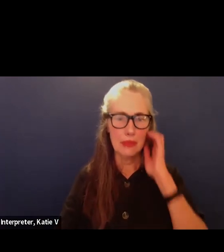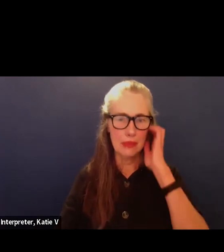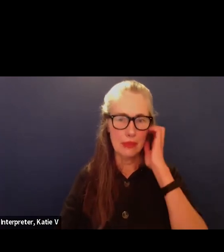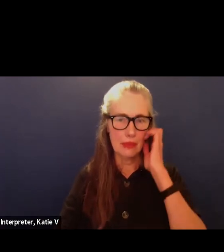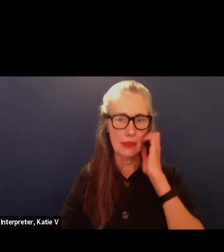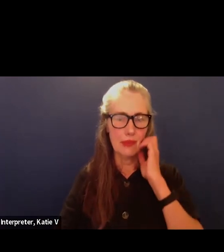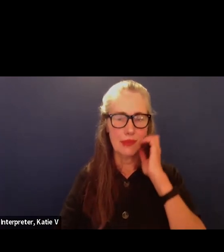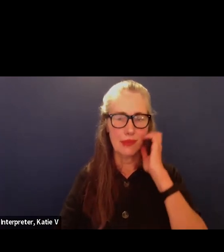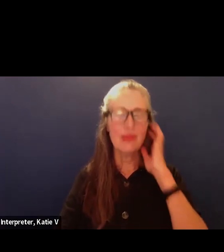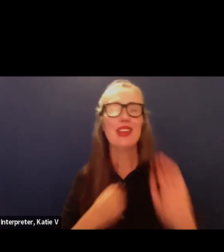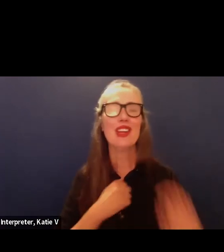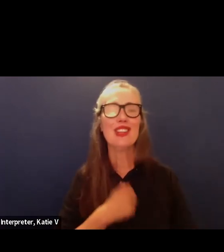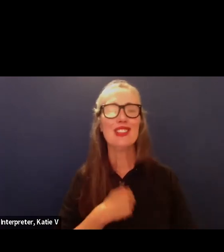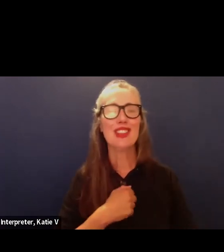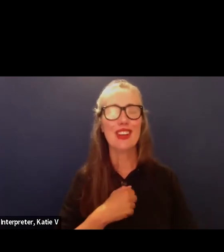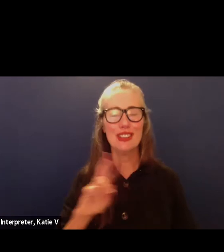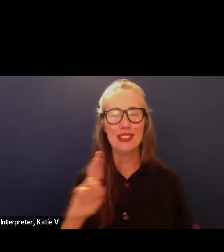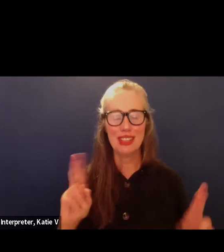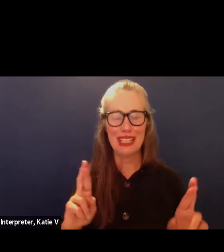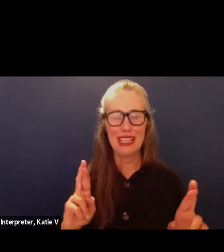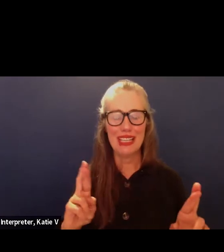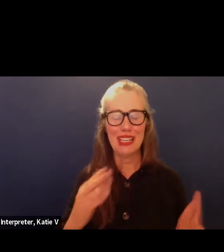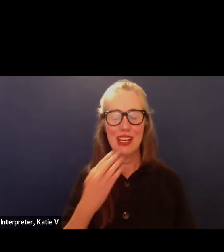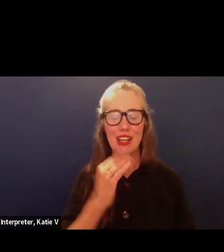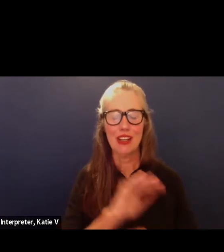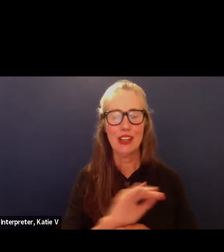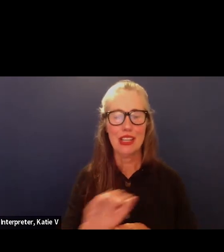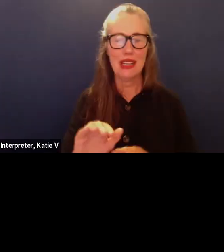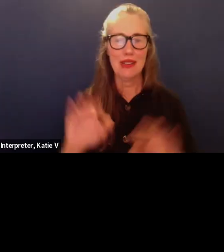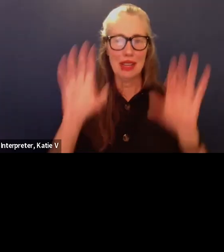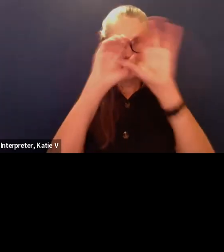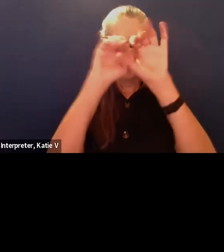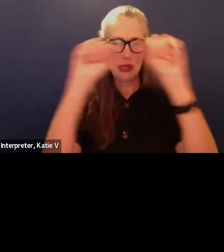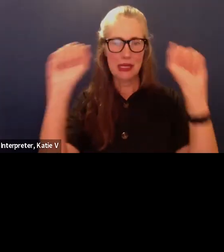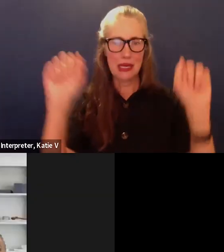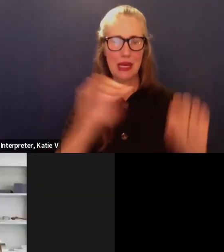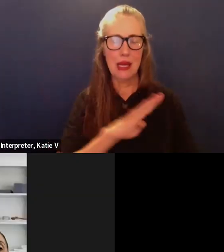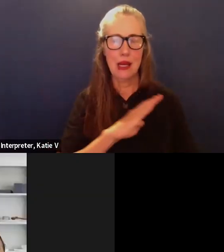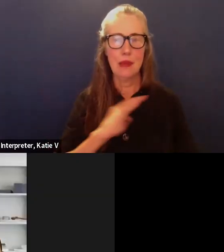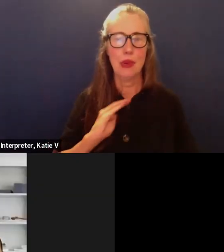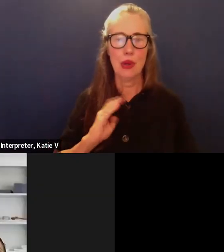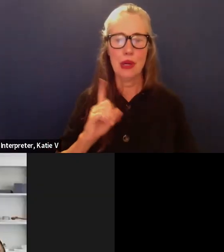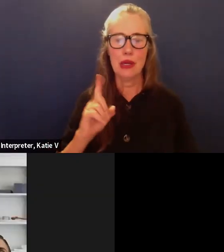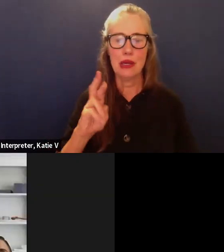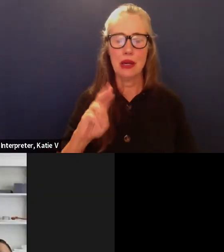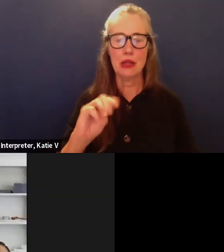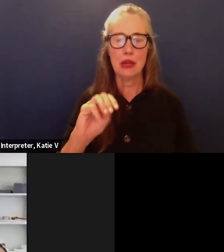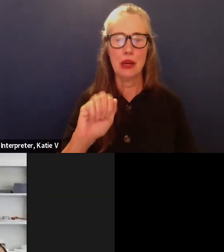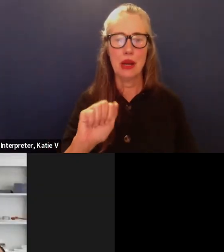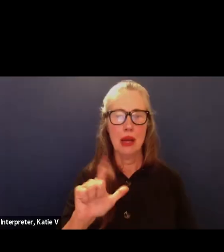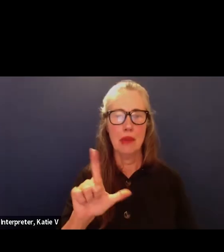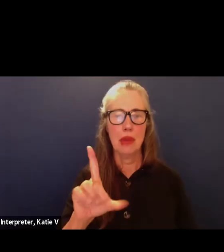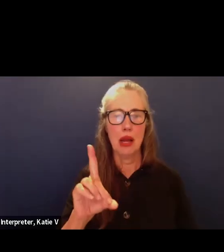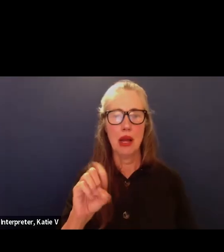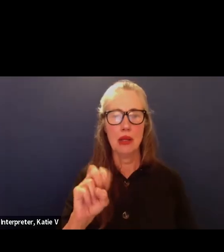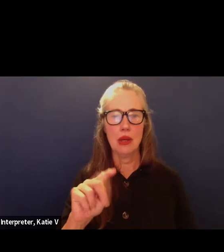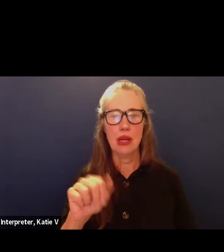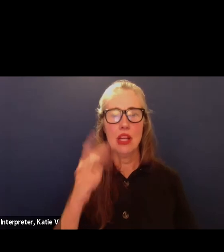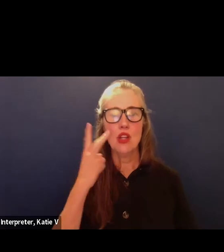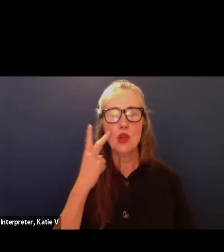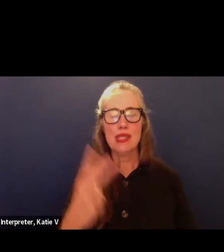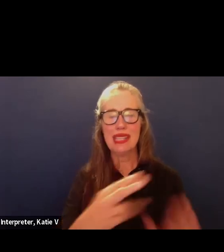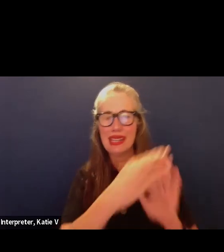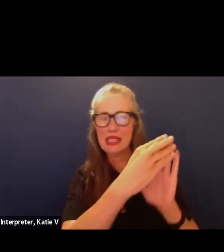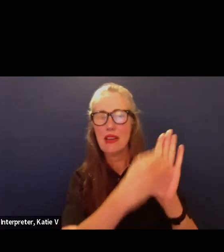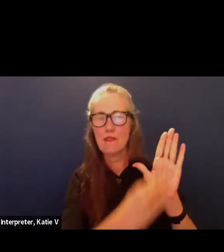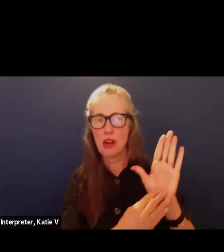There we go. Sorry about that. Good evening, Board President Munoz, Board of Education, and Dr. Maldonado. The item you have in front of